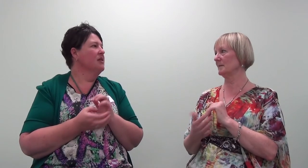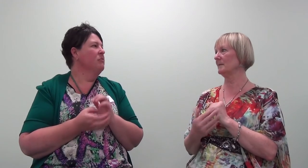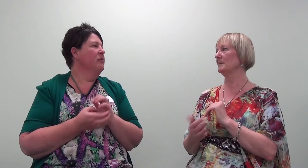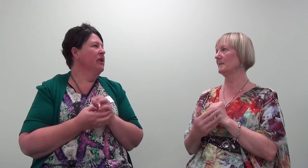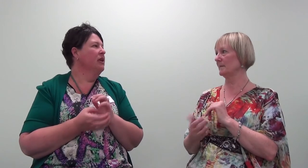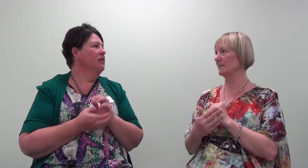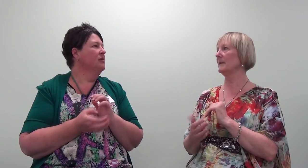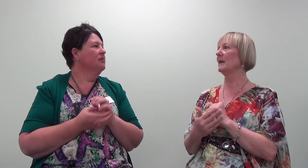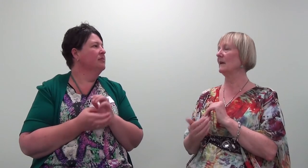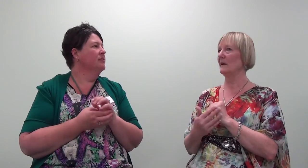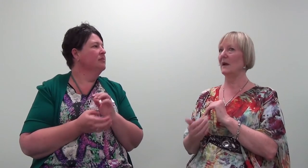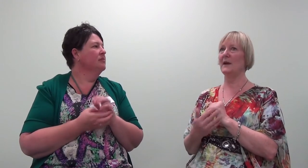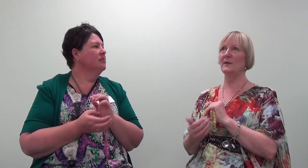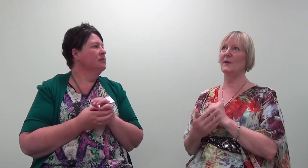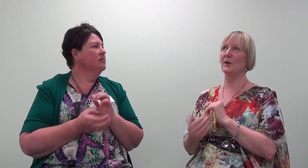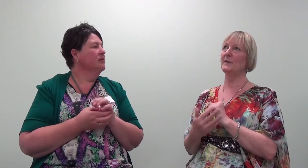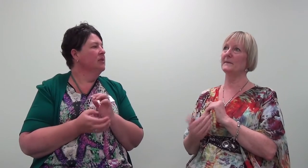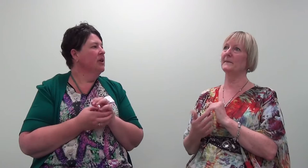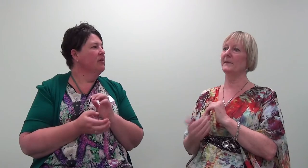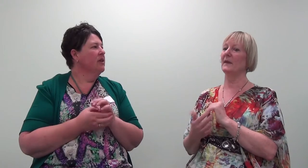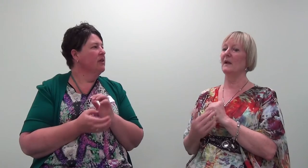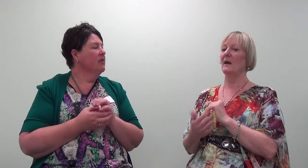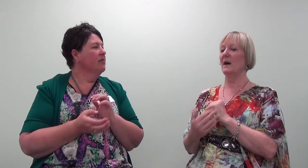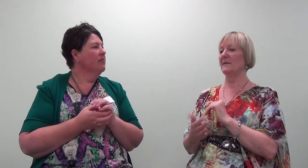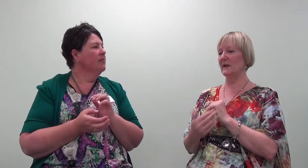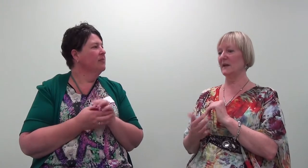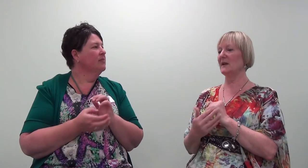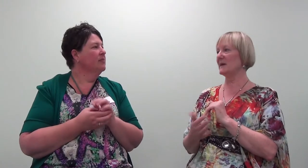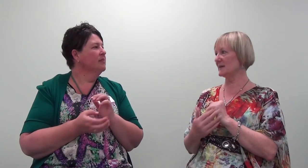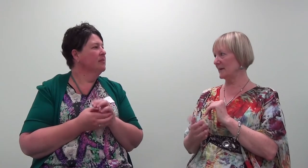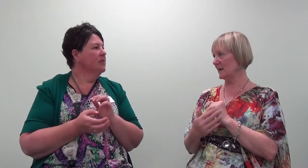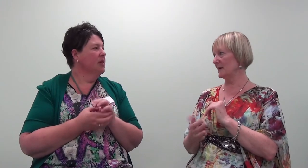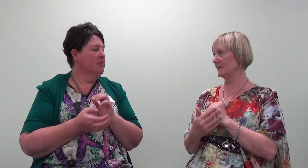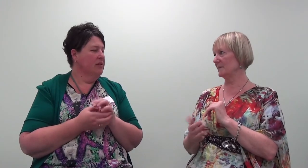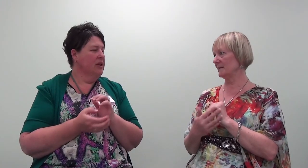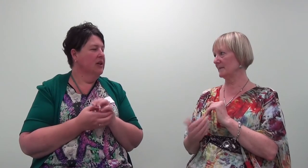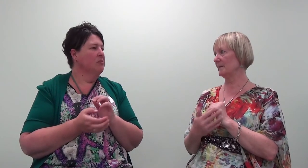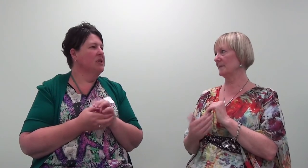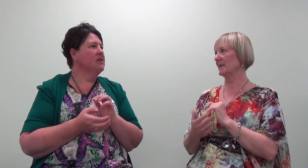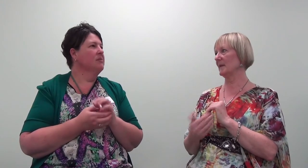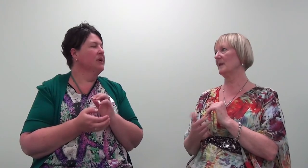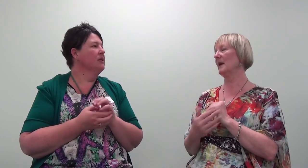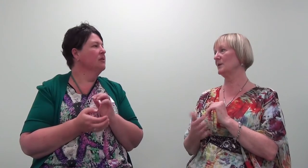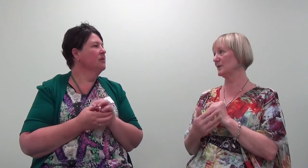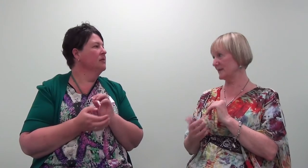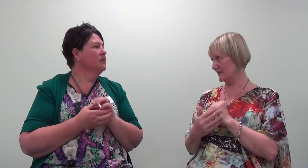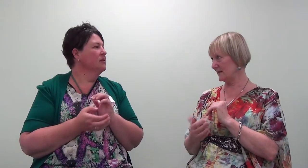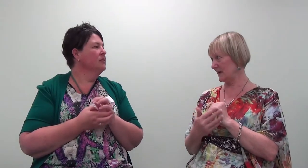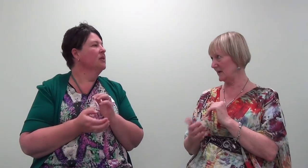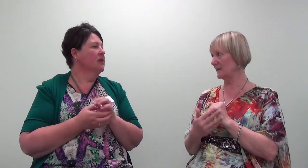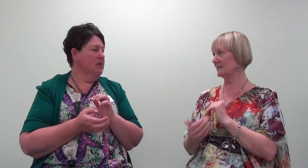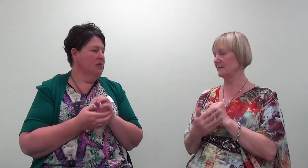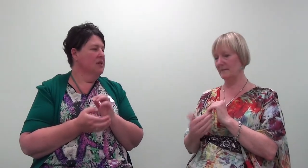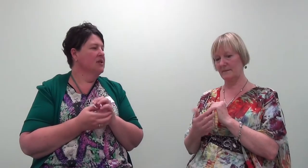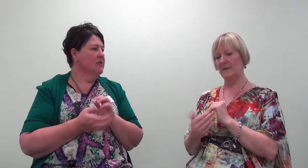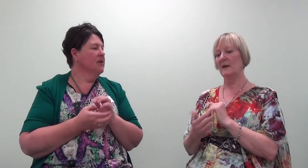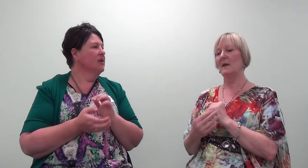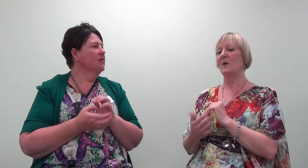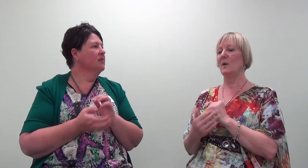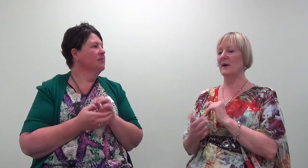that memory. Even though I'm feeling it in my stomach, that nauseous feeling. When